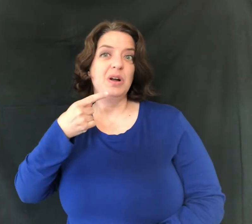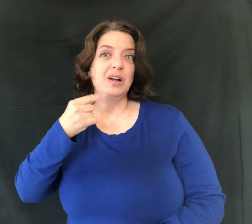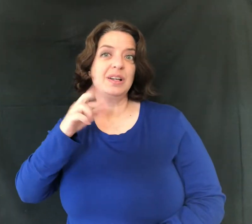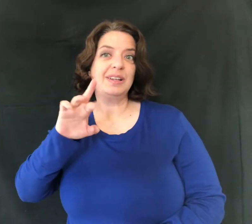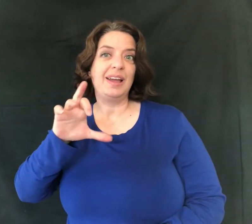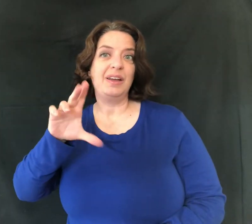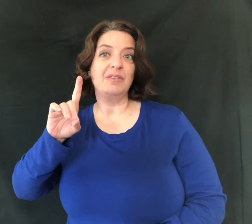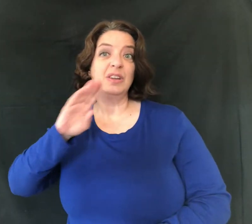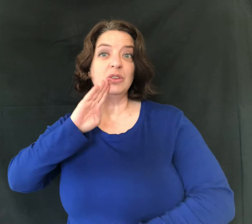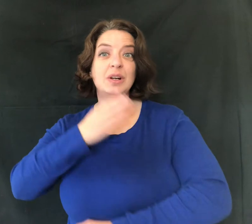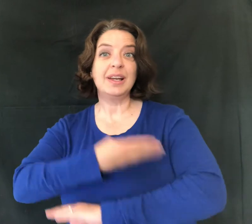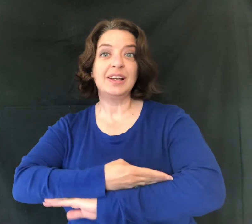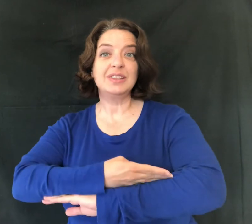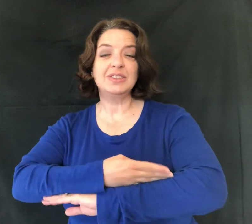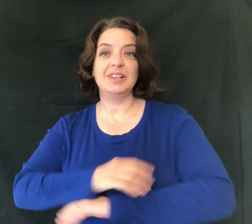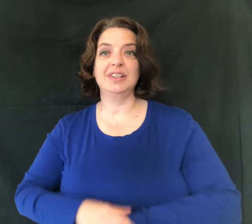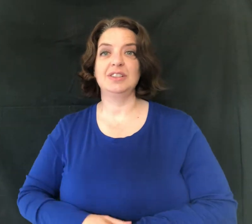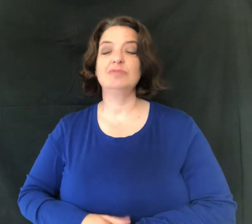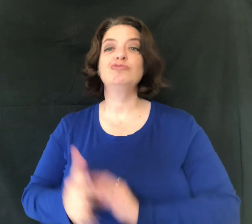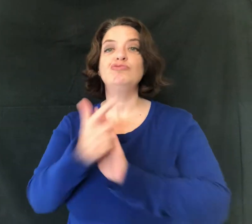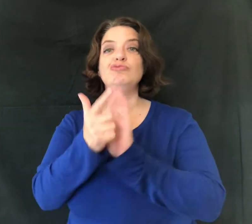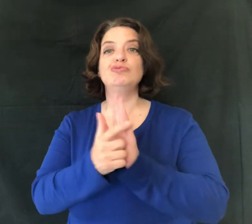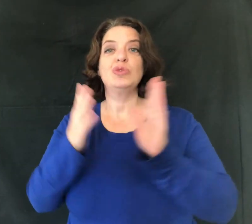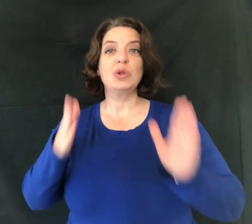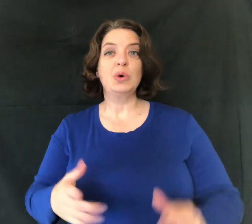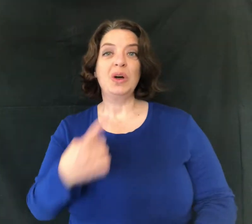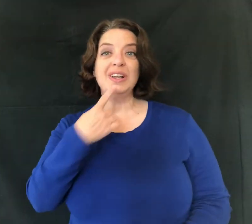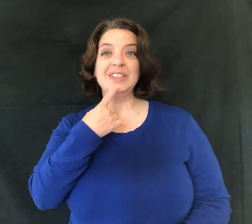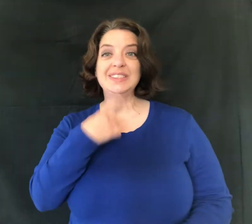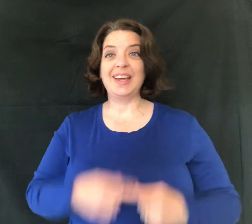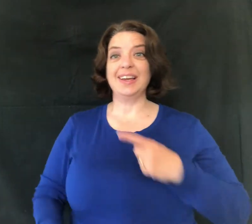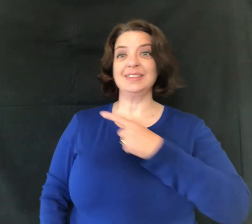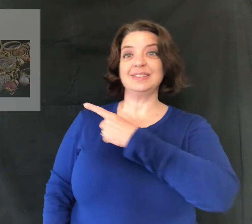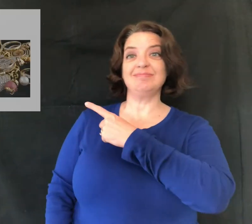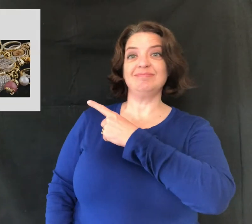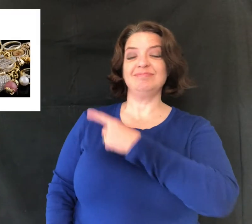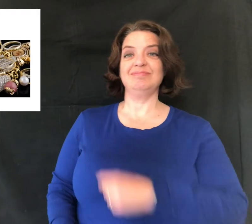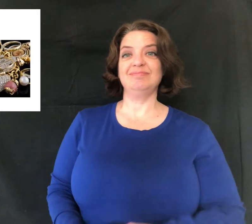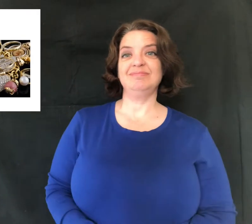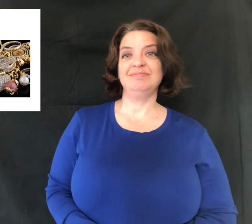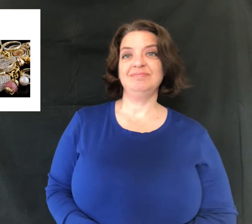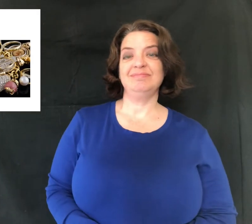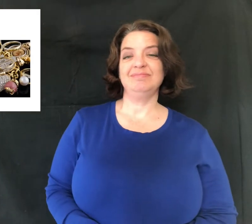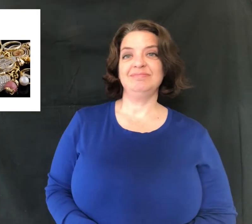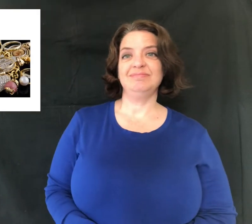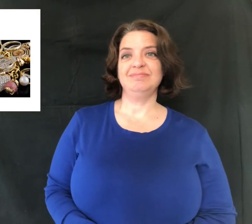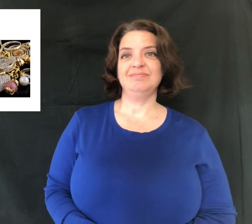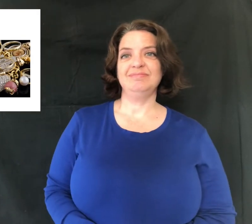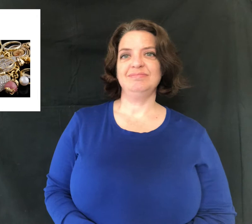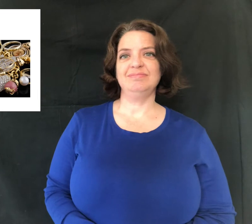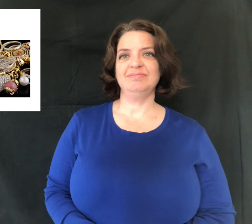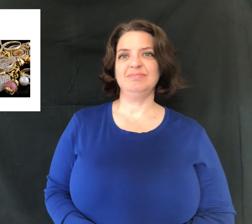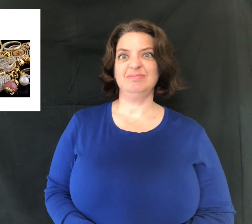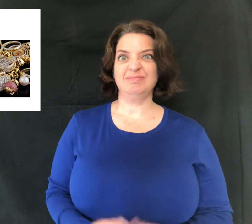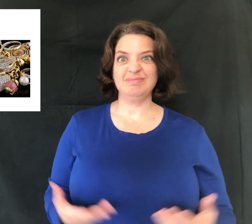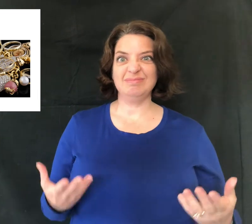for her deaf granddaughter. And the lawyer says, she left you all her jewelry.